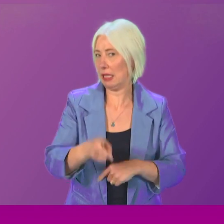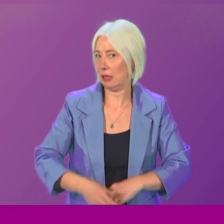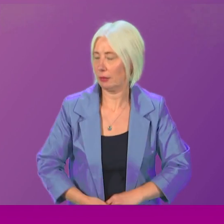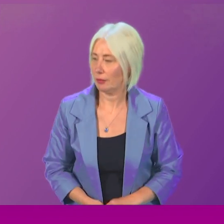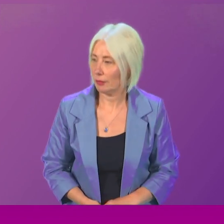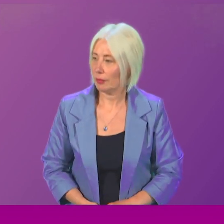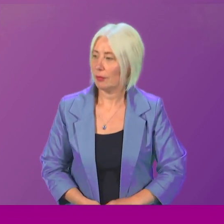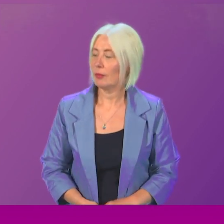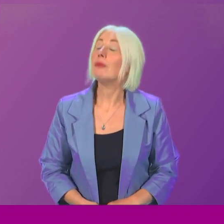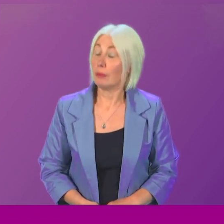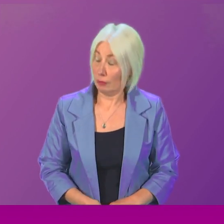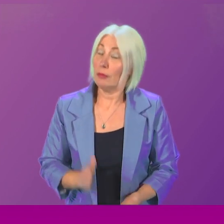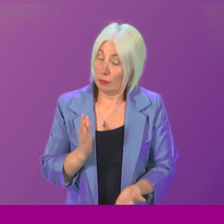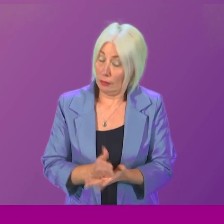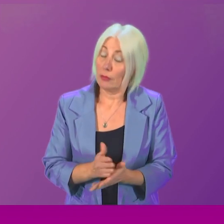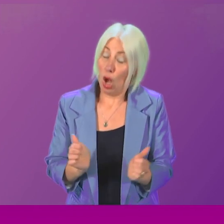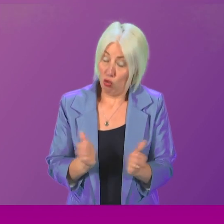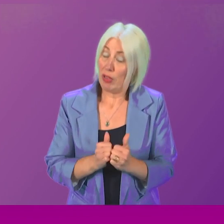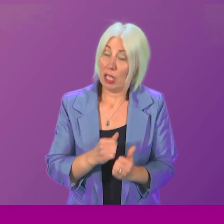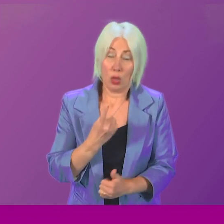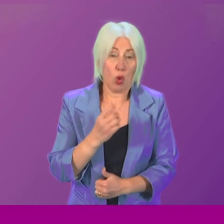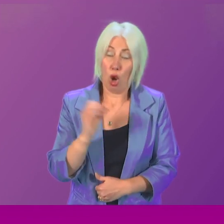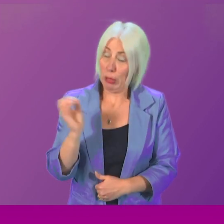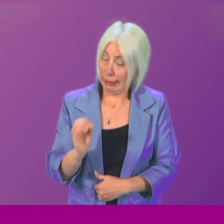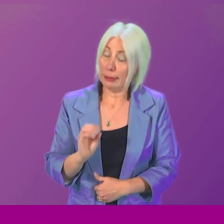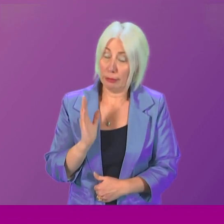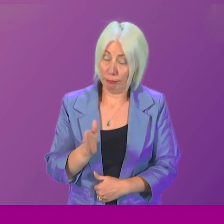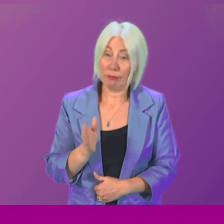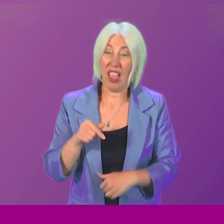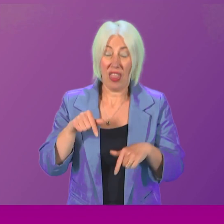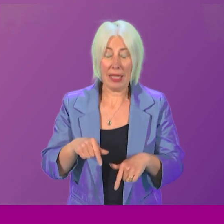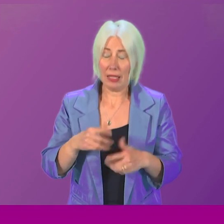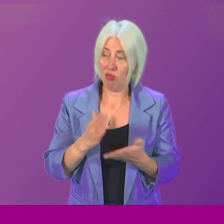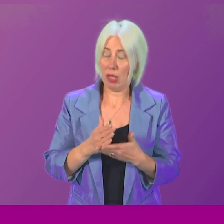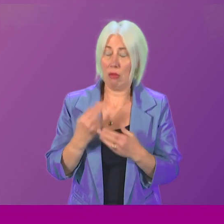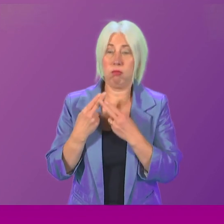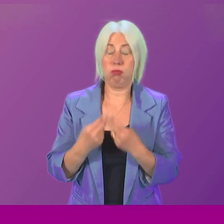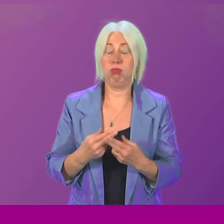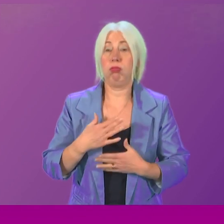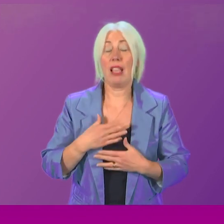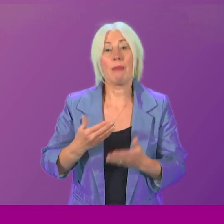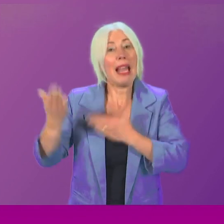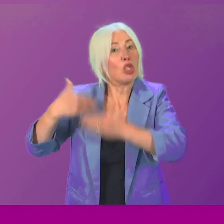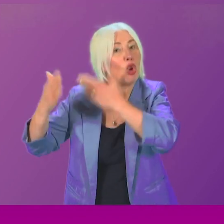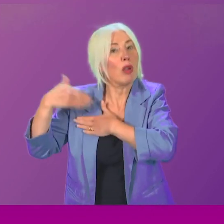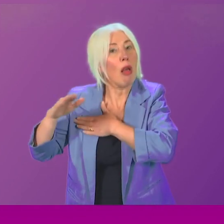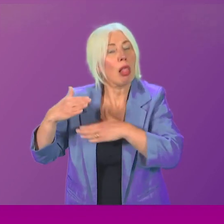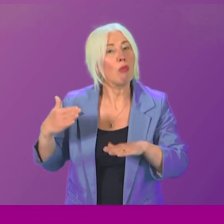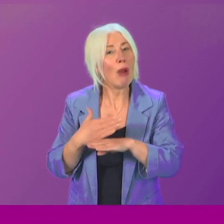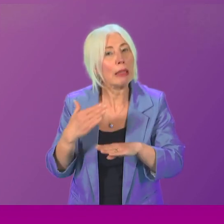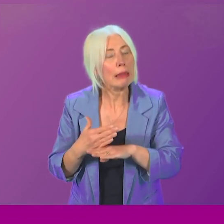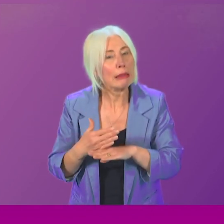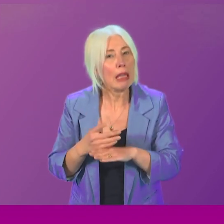Yes, I wholeheartedly agree with this. This is a historic practice, but we must never be